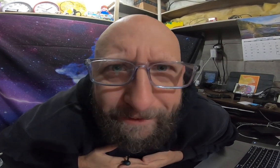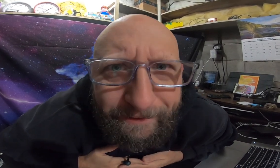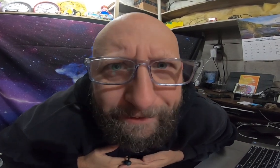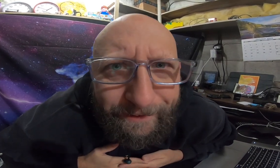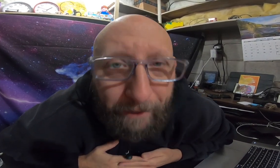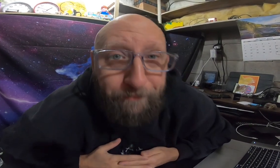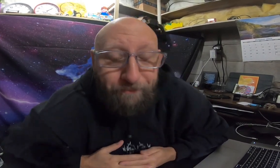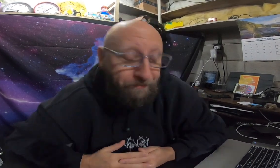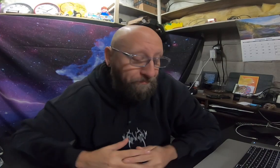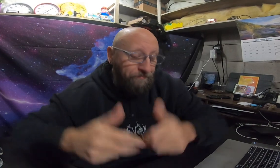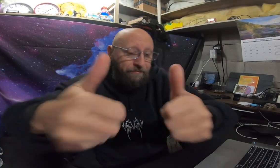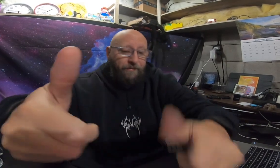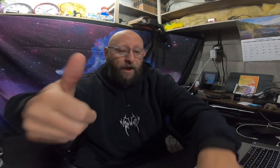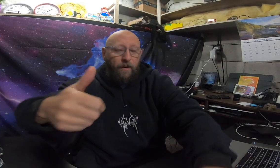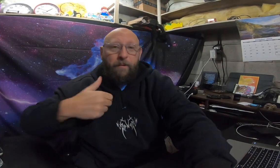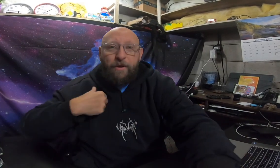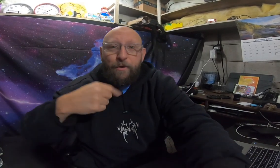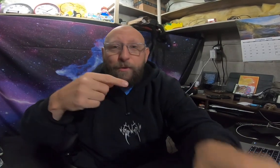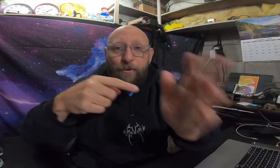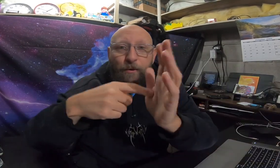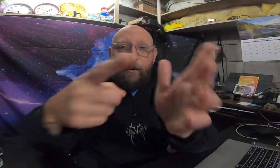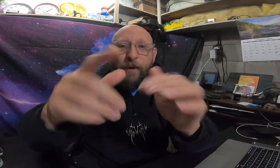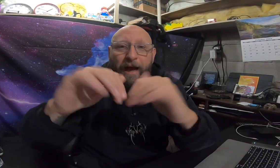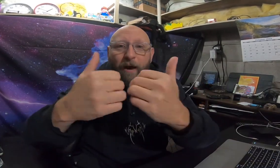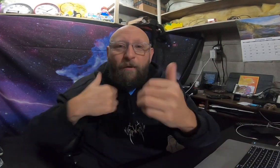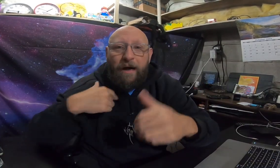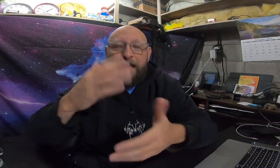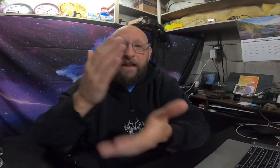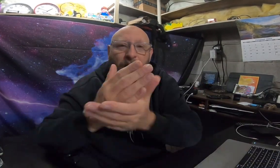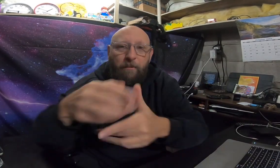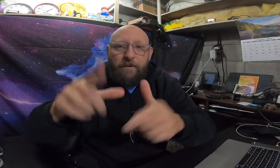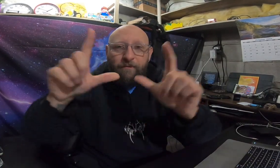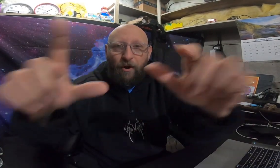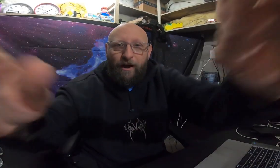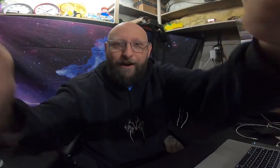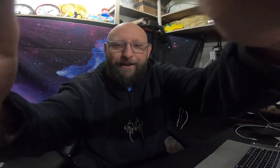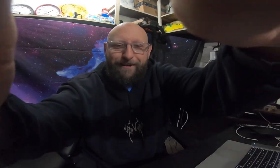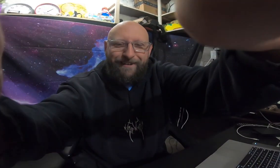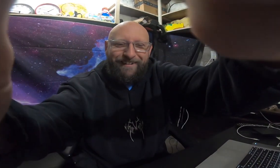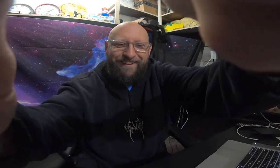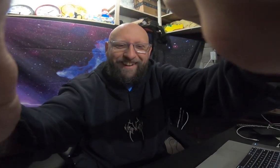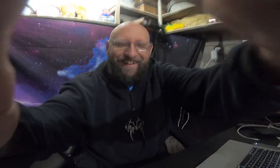yeah yeah so i'm gonna show you how i start the flight and